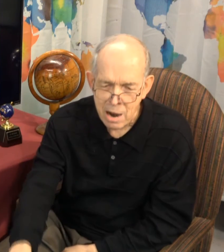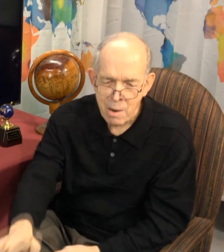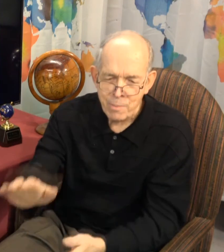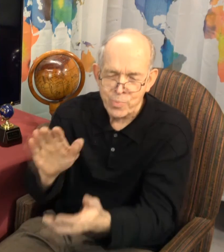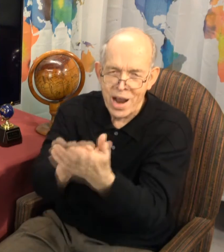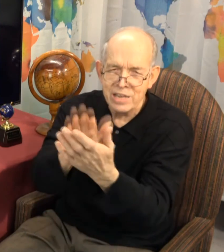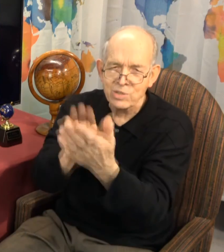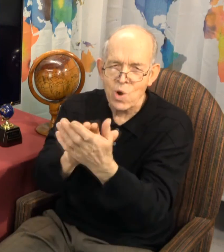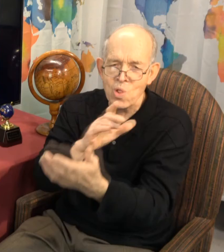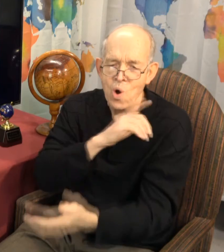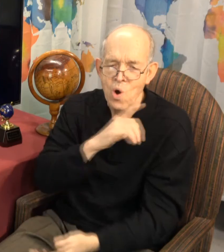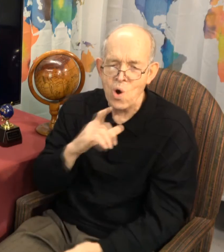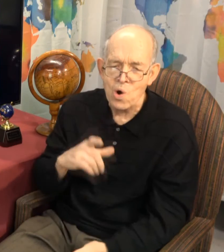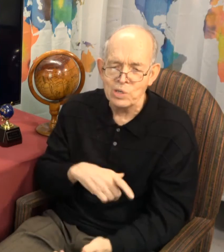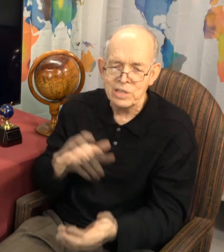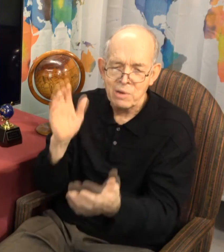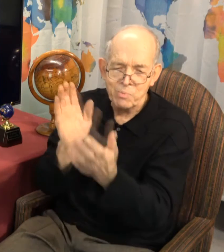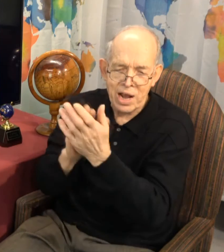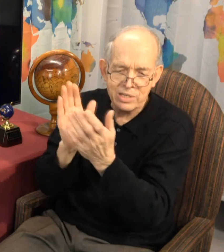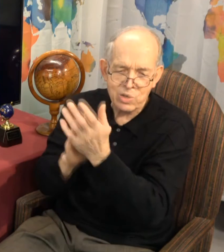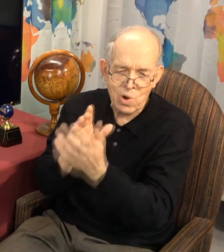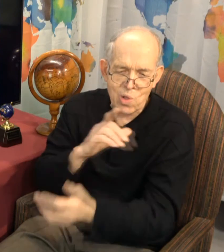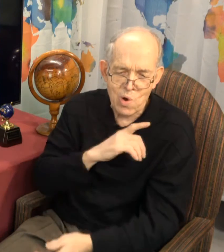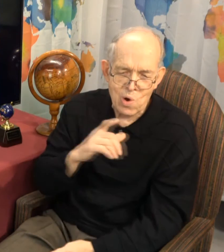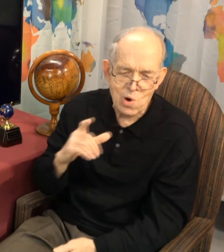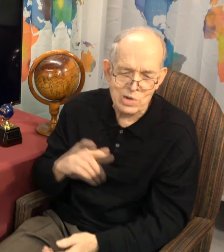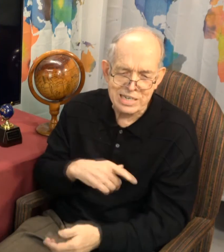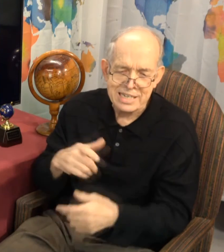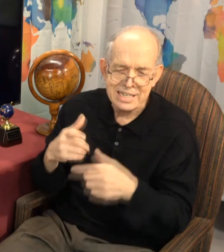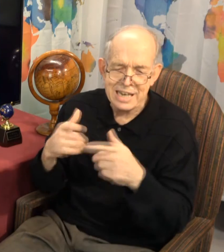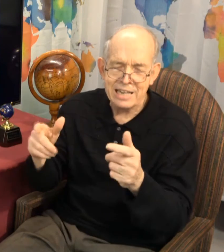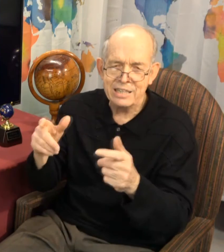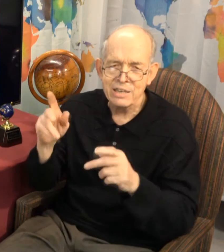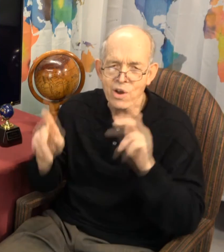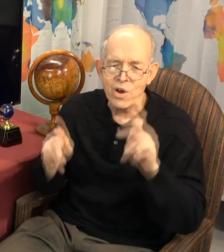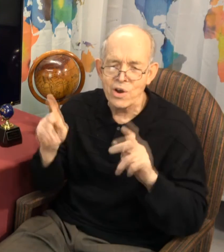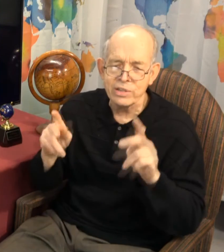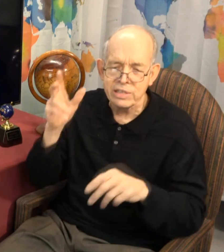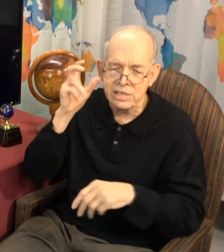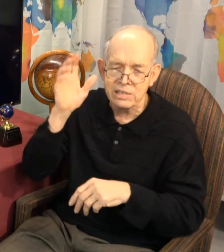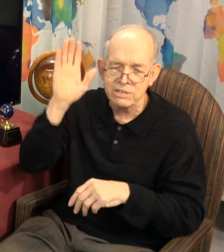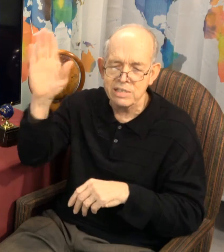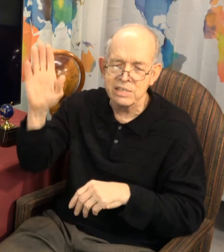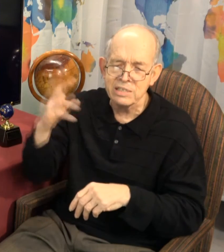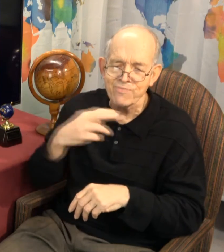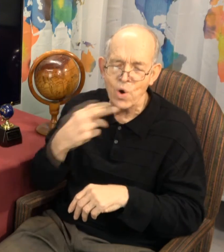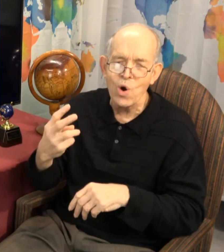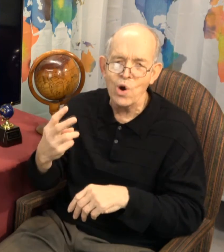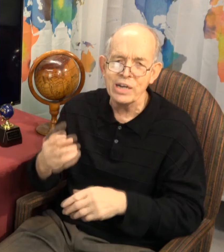Praise the Lord, praise the Lord, not the earth he is born,